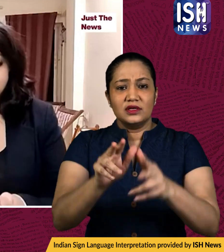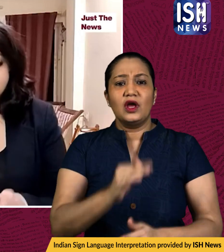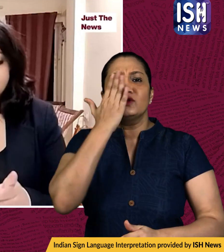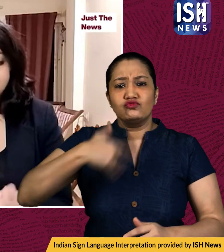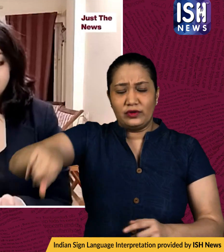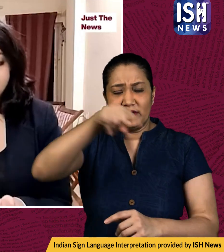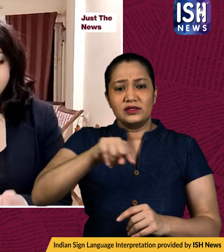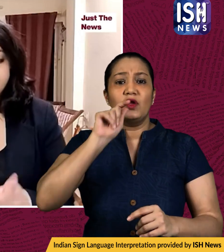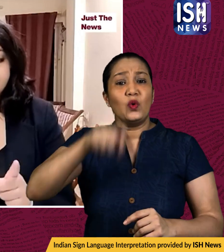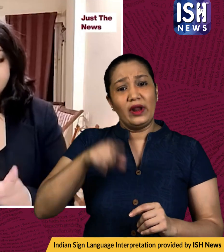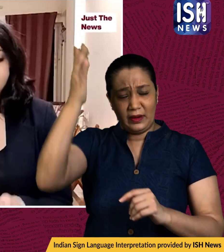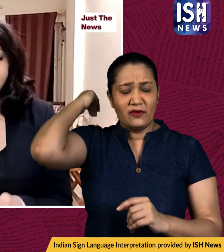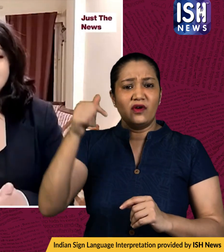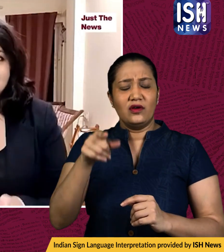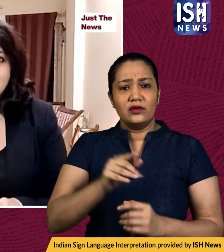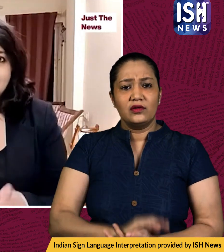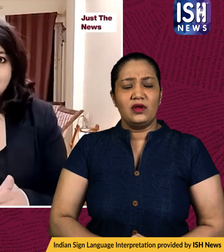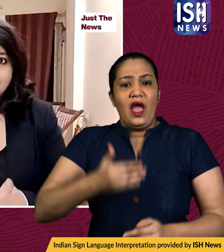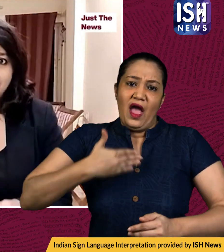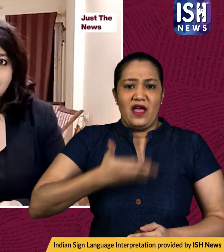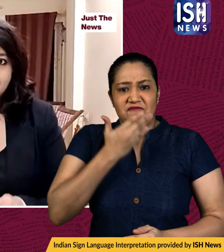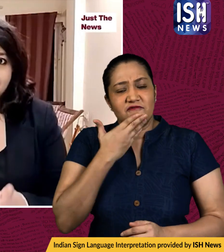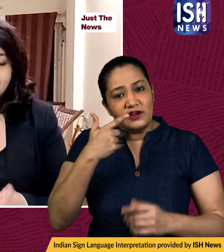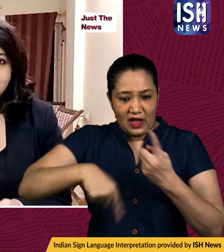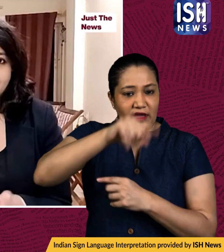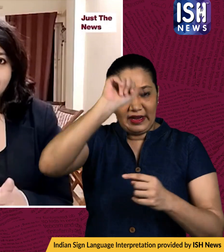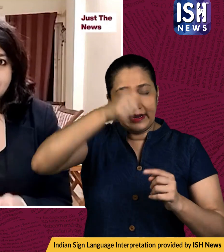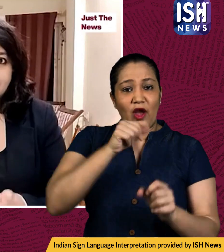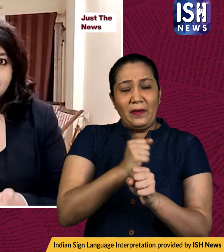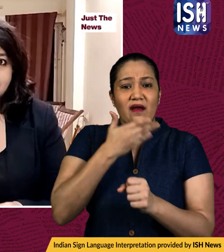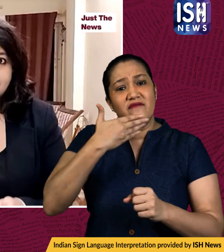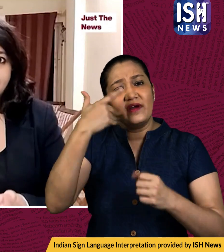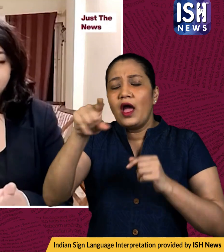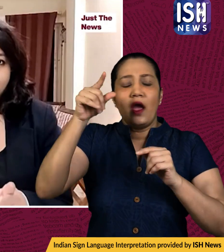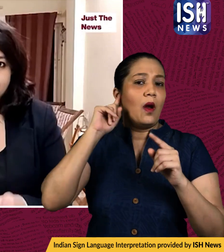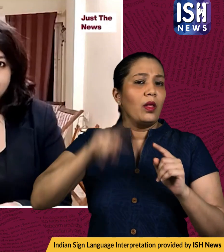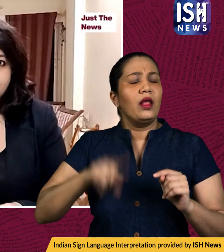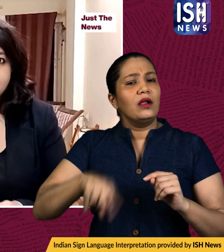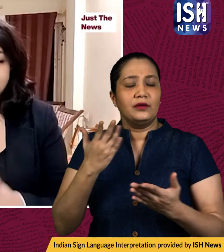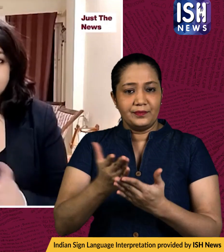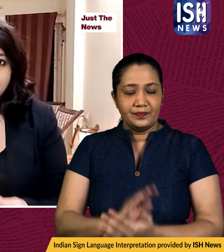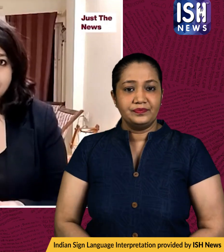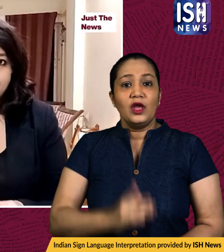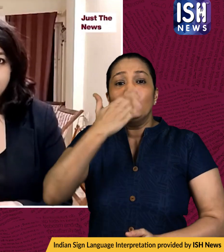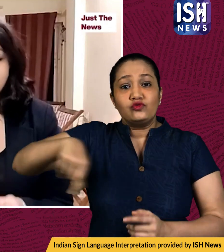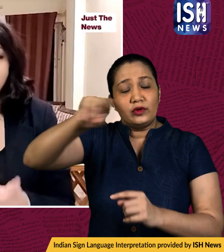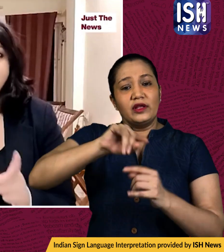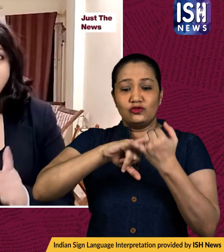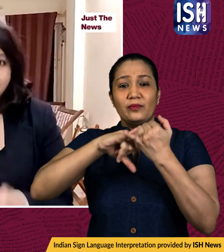students in ukraine did not take the advisory seriously now india has said that all students who were stuck in sumi have